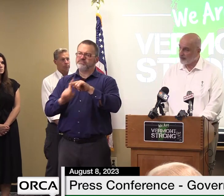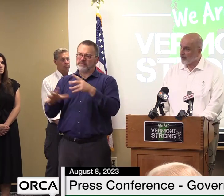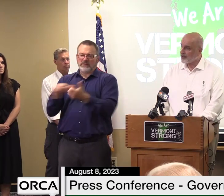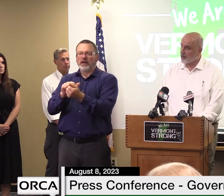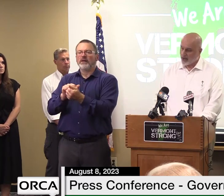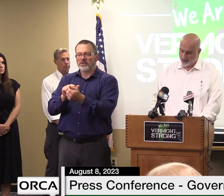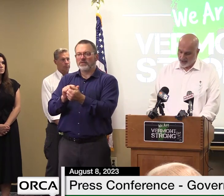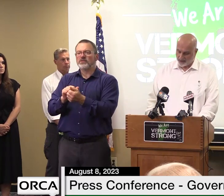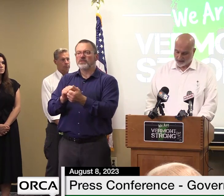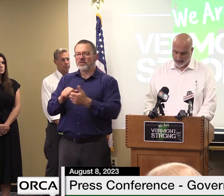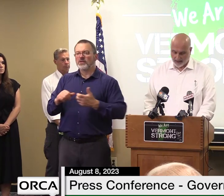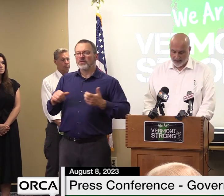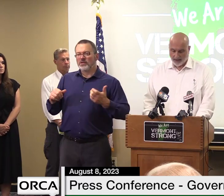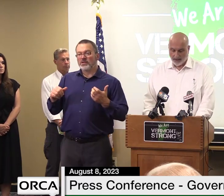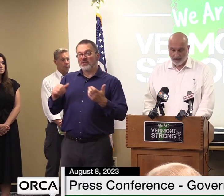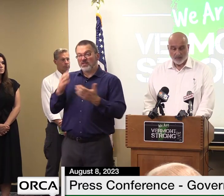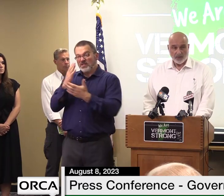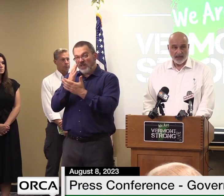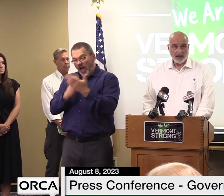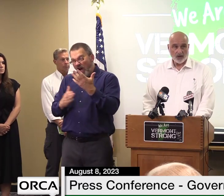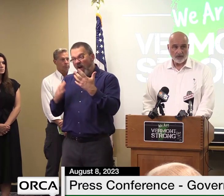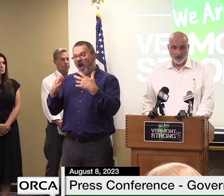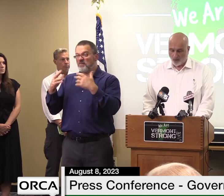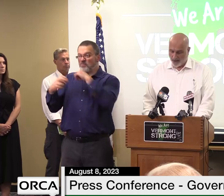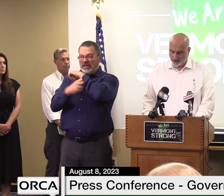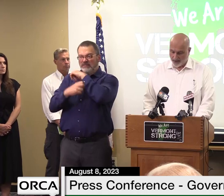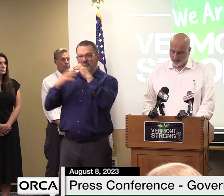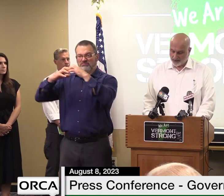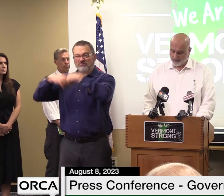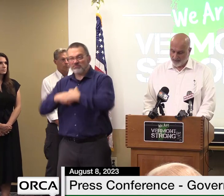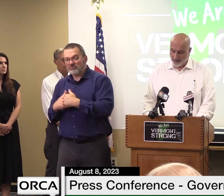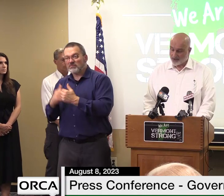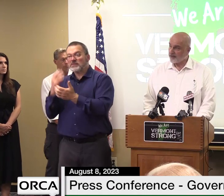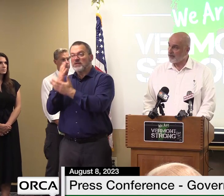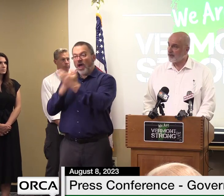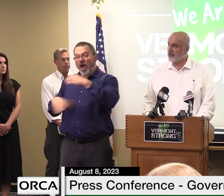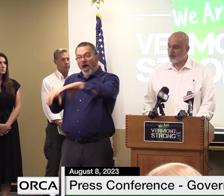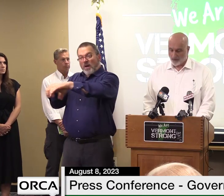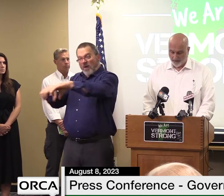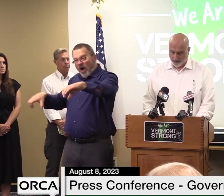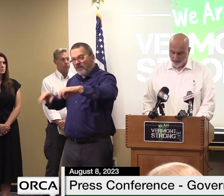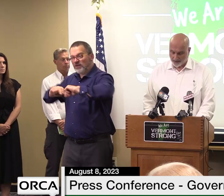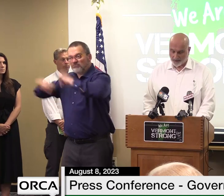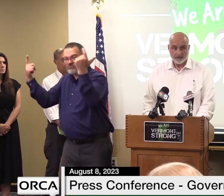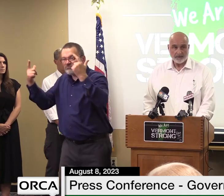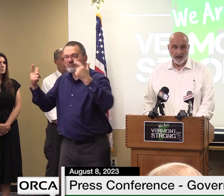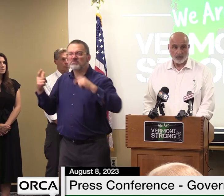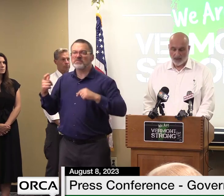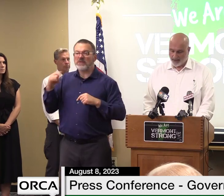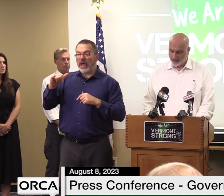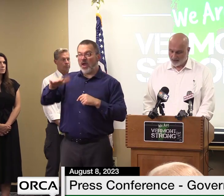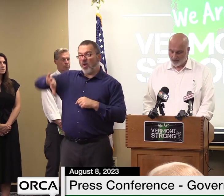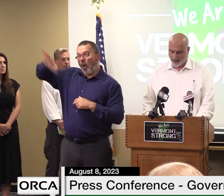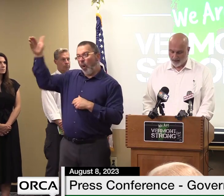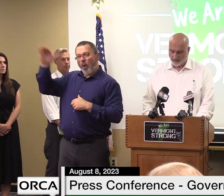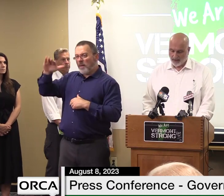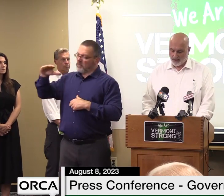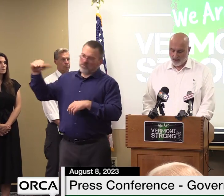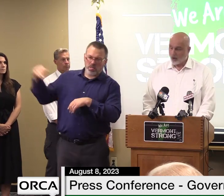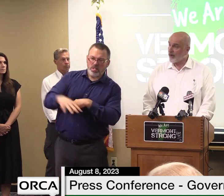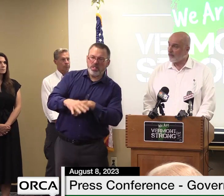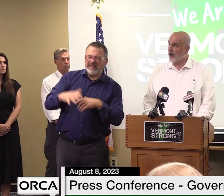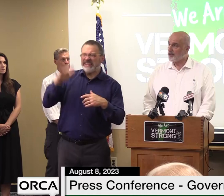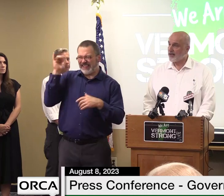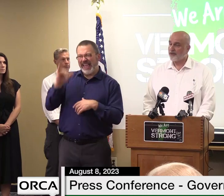complete bridge washouts complete culvert washouts and severe slope failures that are blocking the trail